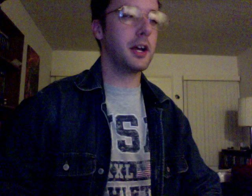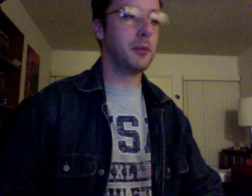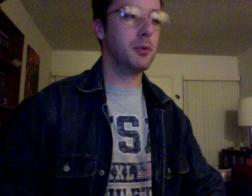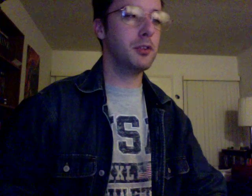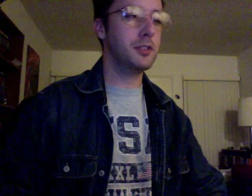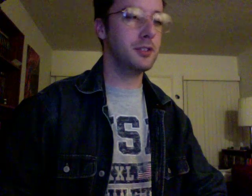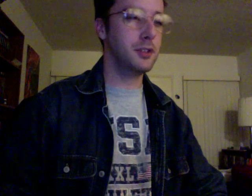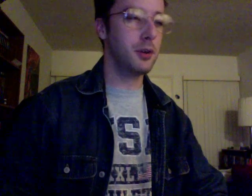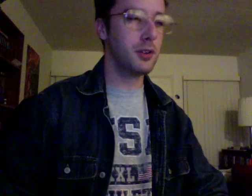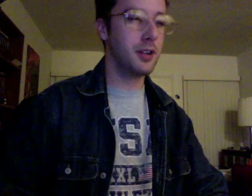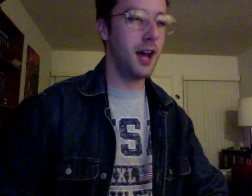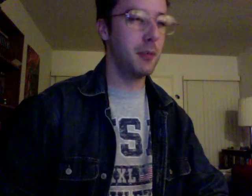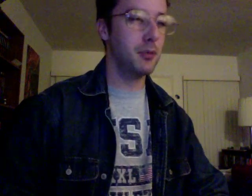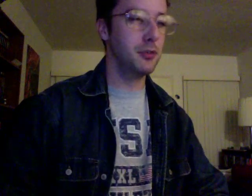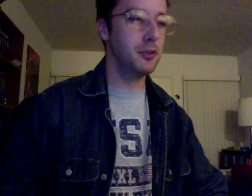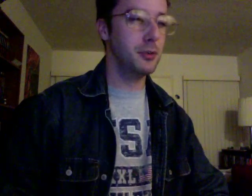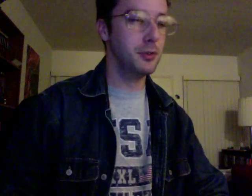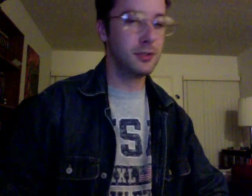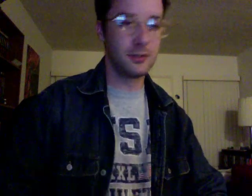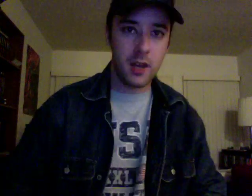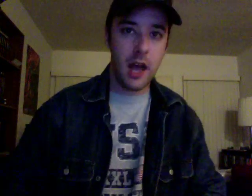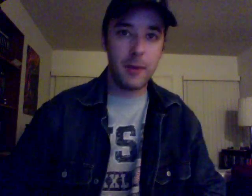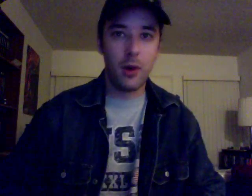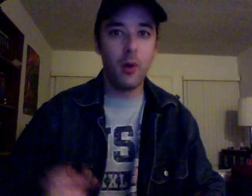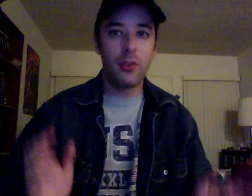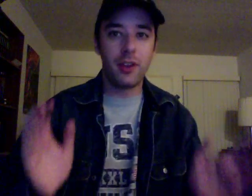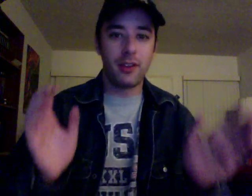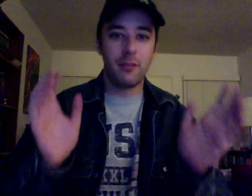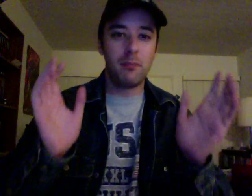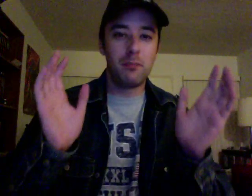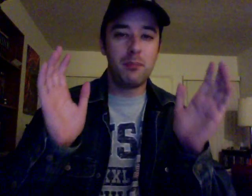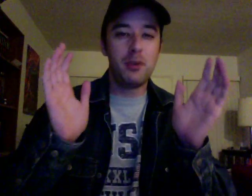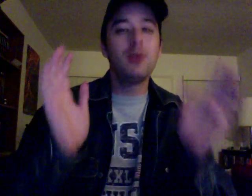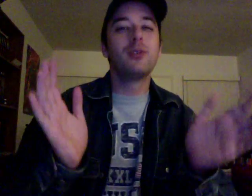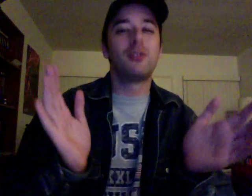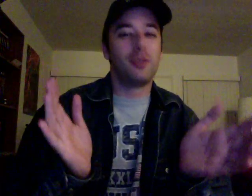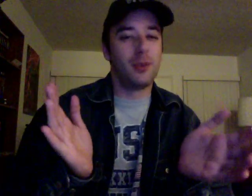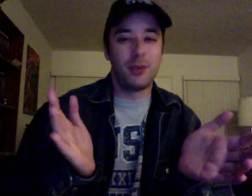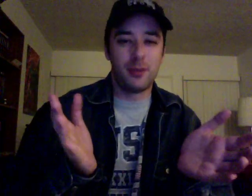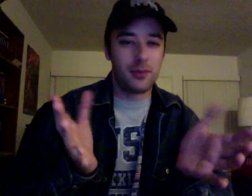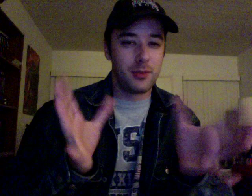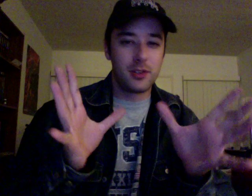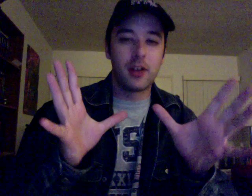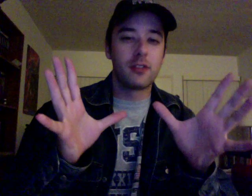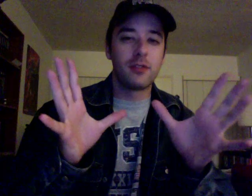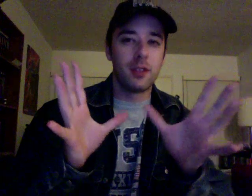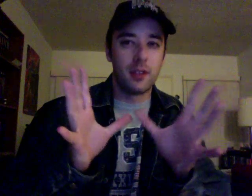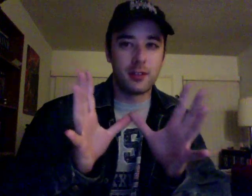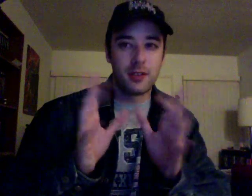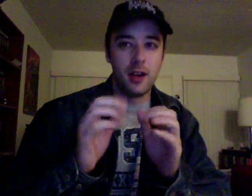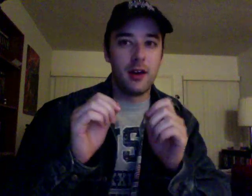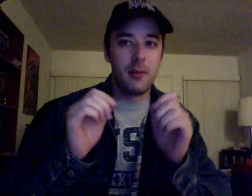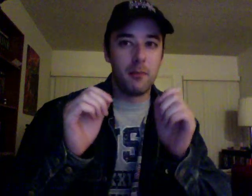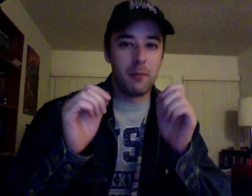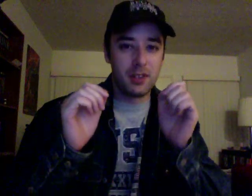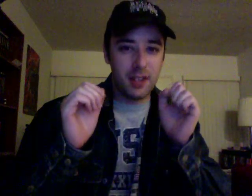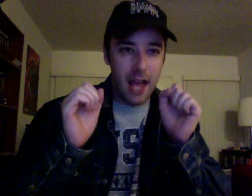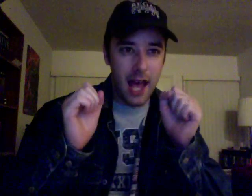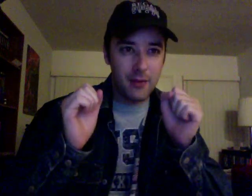a pussy soaked in apple juice. I mean, the whole thing is beautiful from start to finish. But does it have to